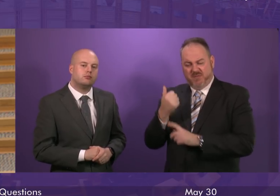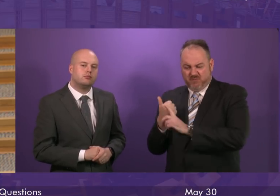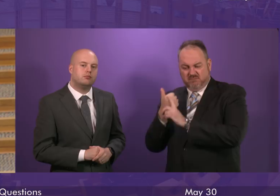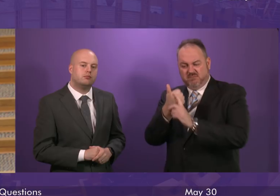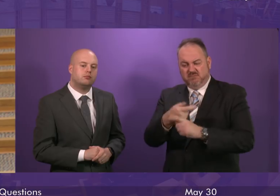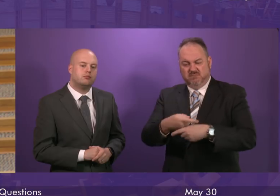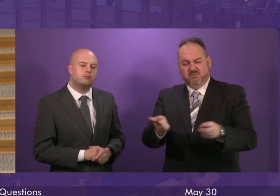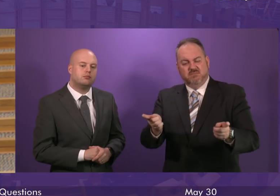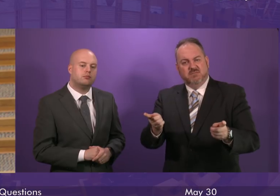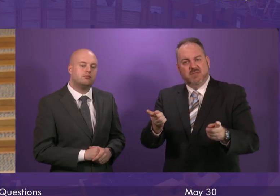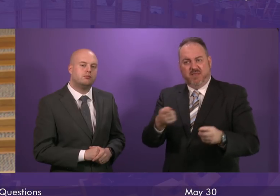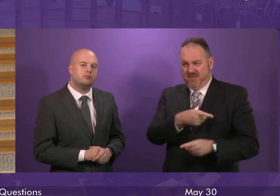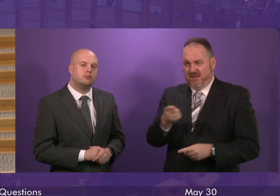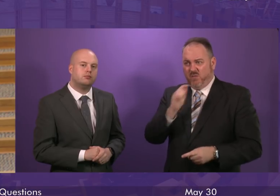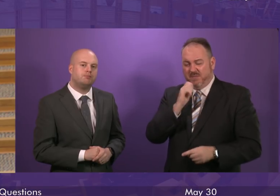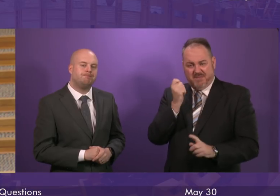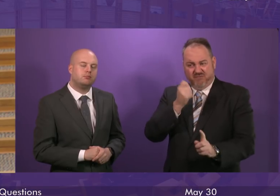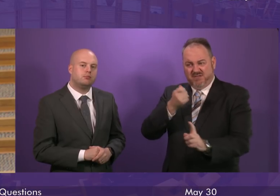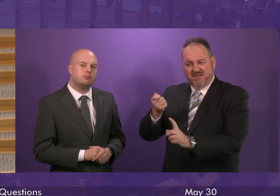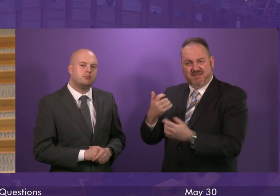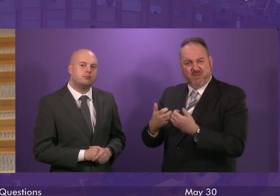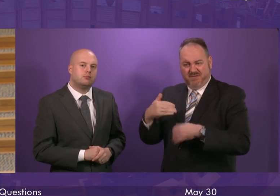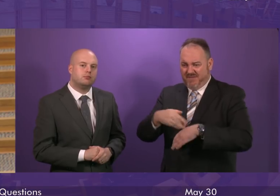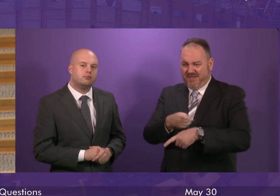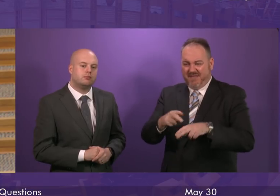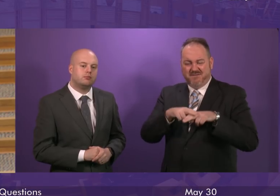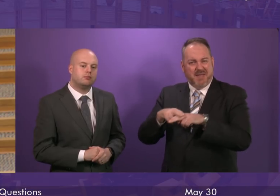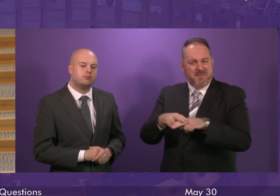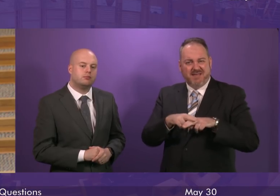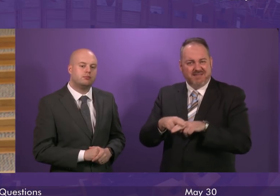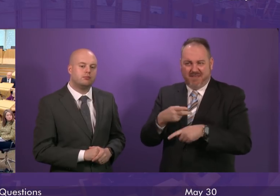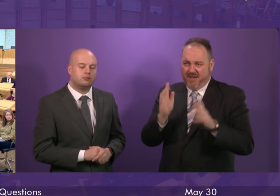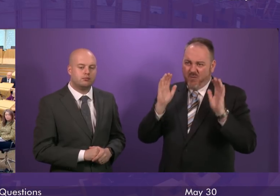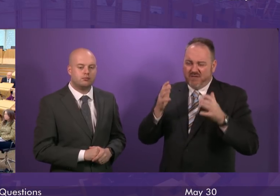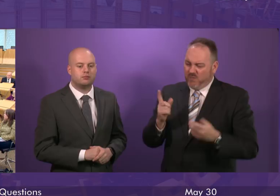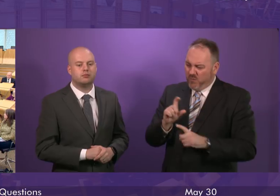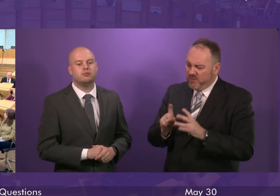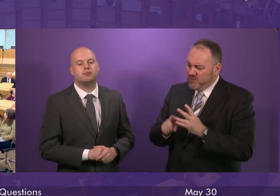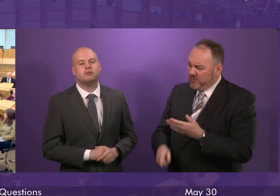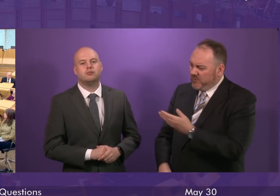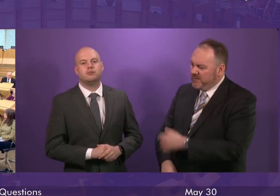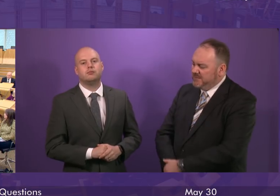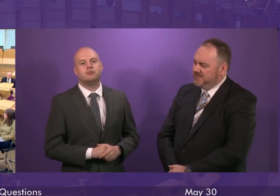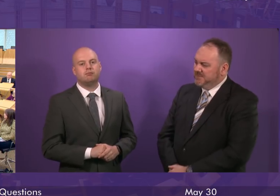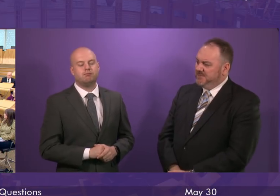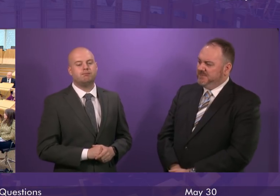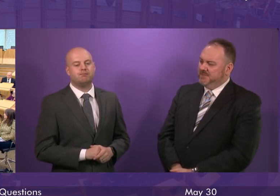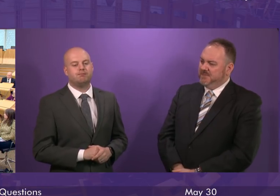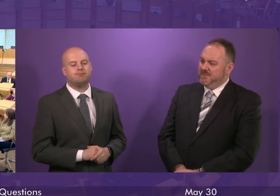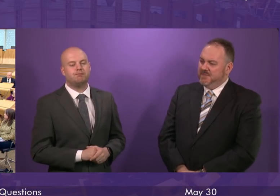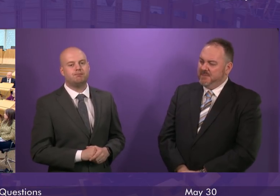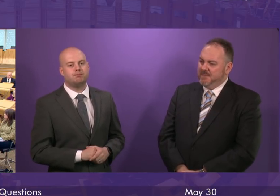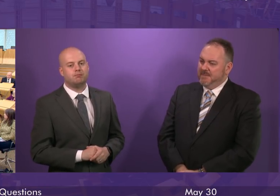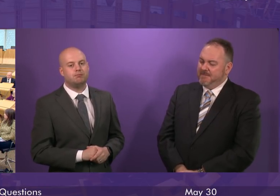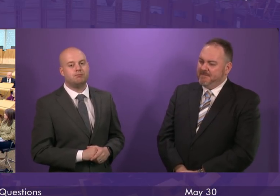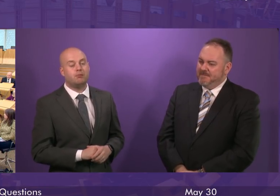give to workers facing redundancies and their families at this challenging and worrying time. First Minister. Well, I